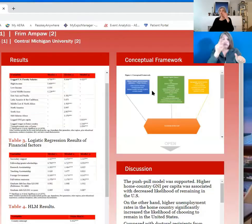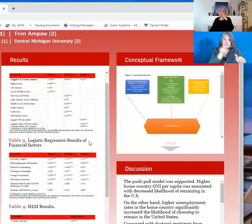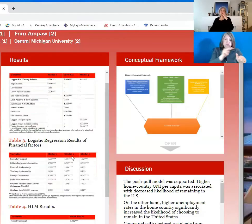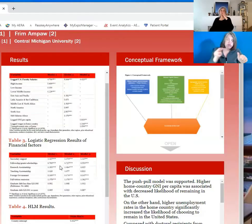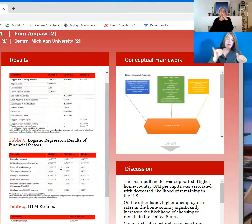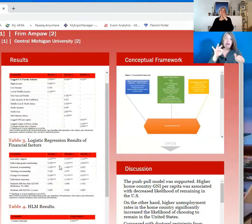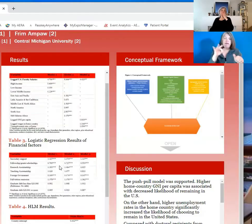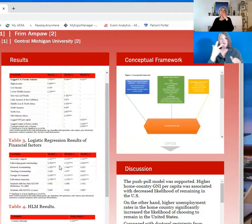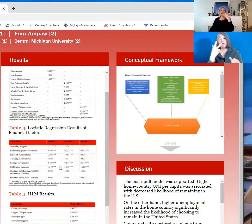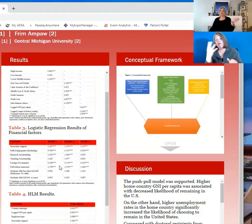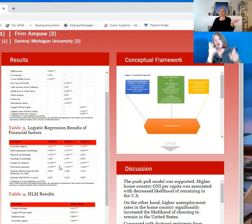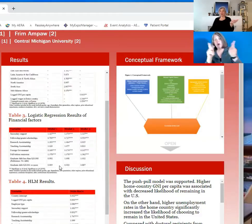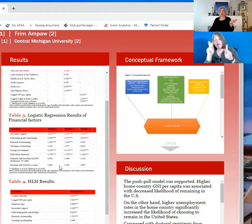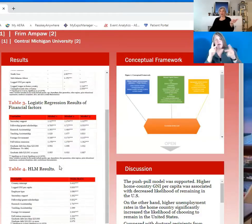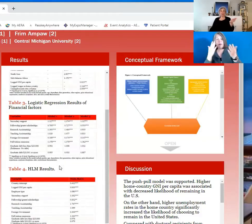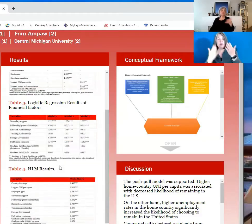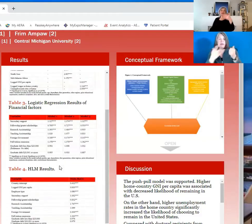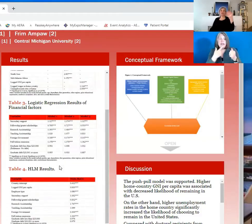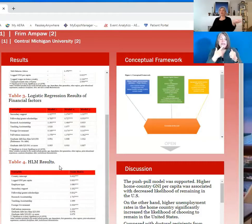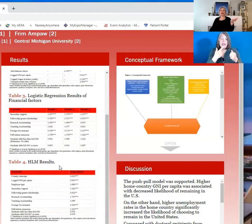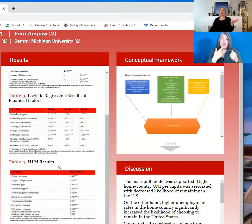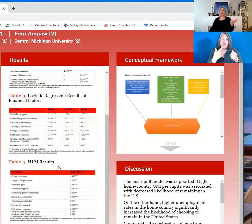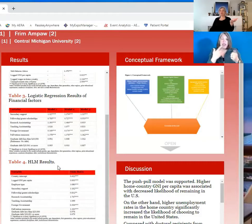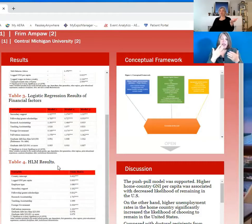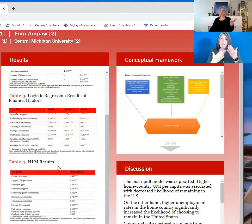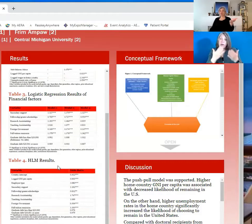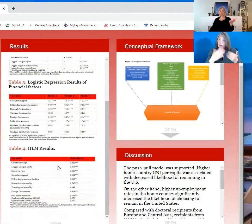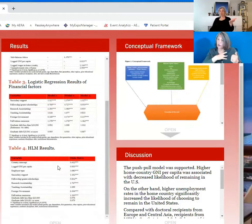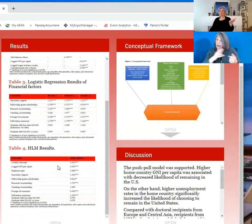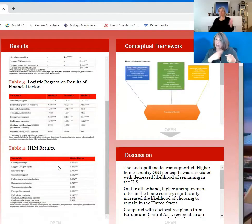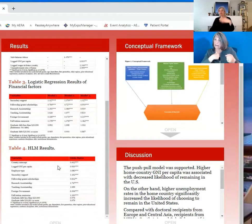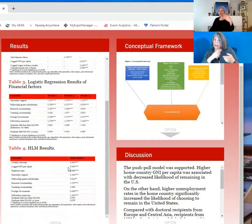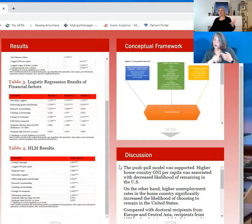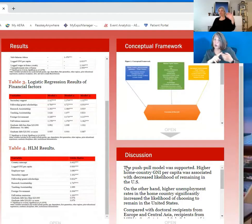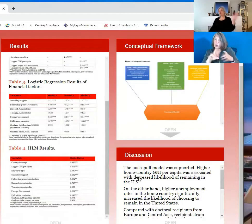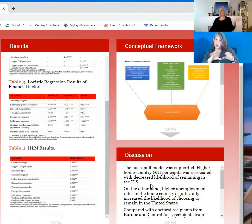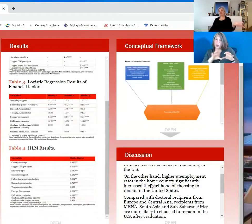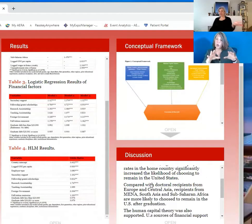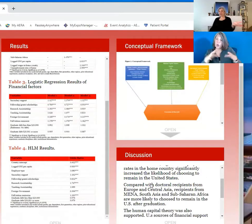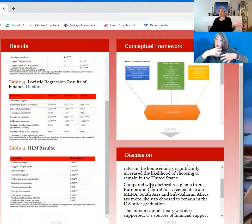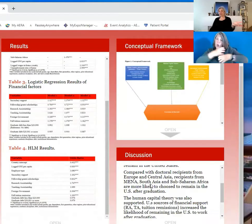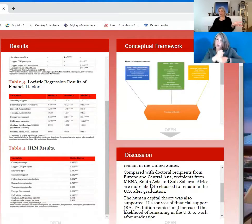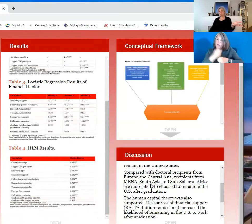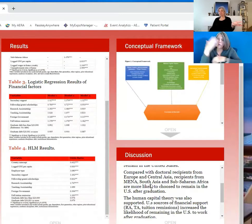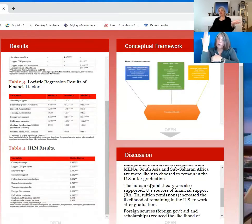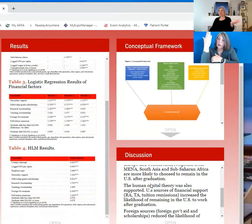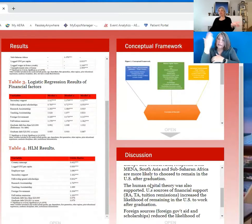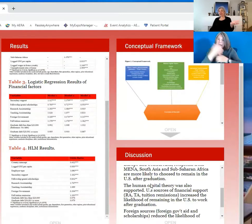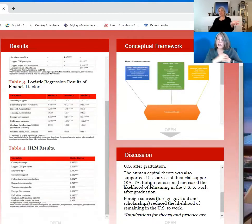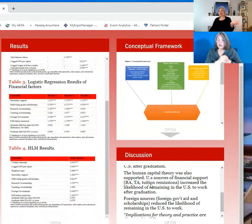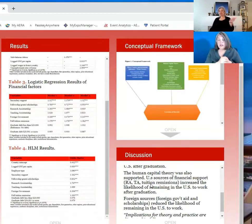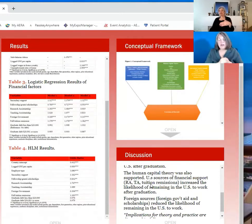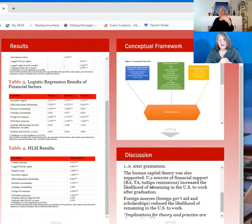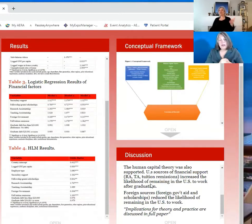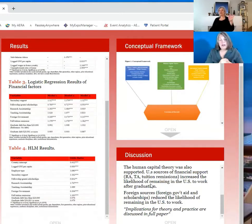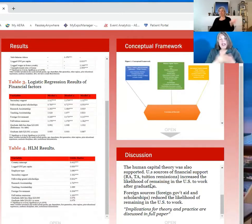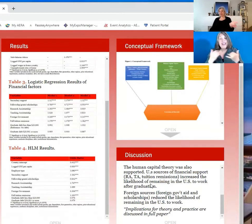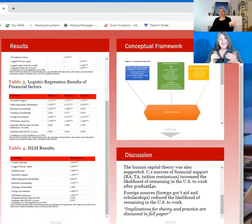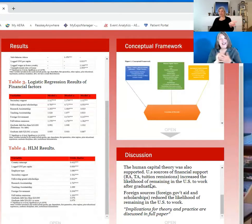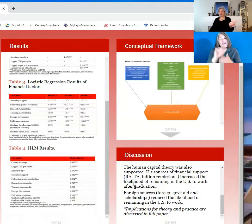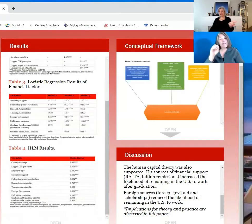If there are three or four people, you might say, might you like me to do an overview presentation? Now, this